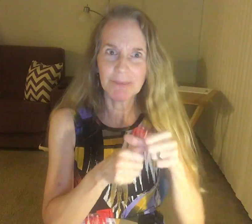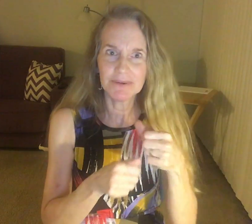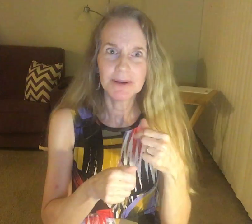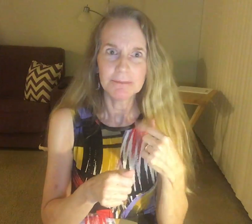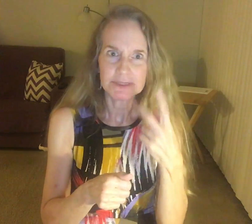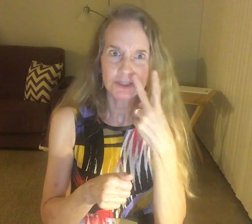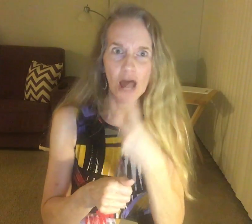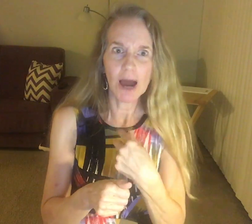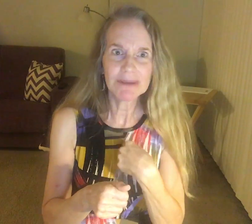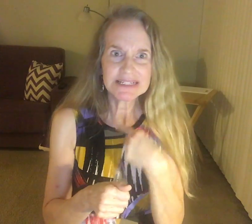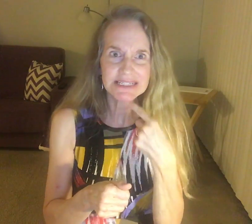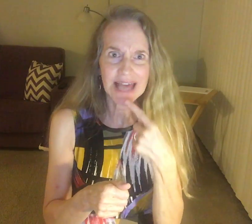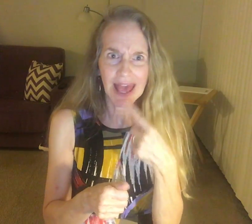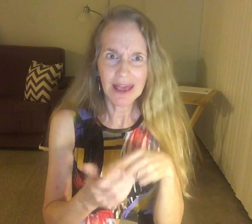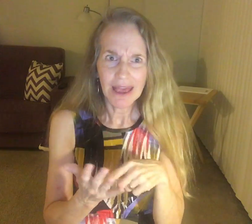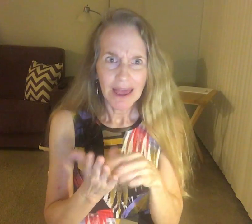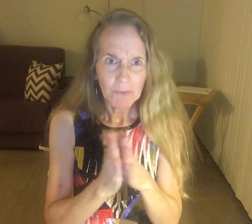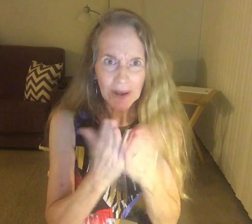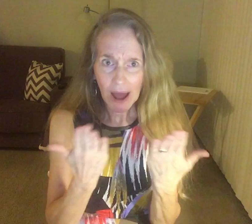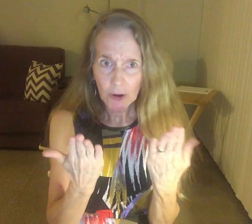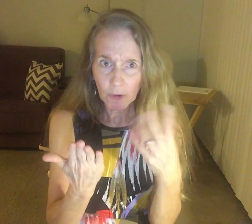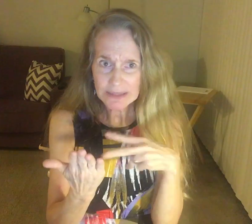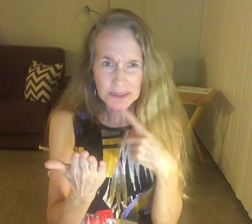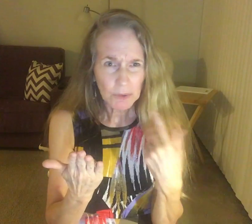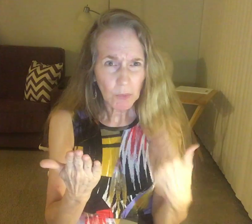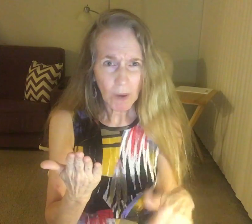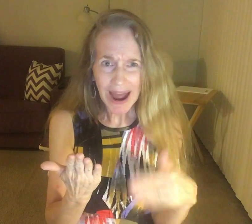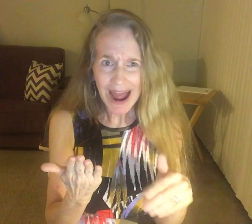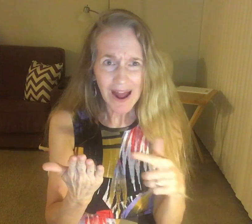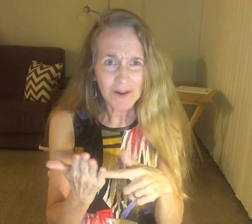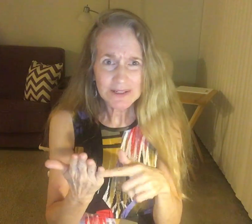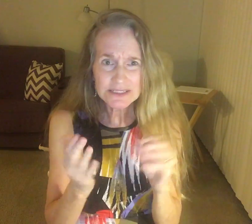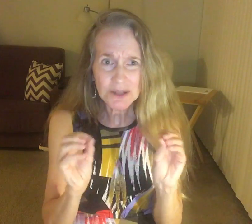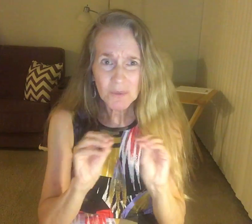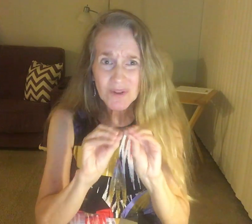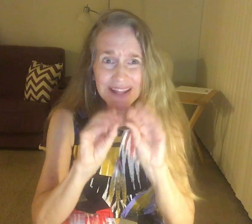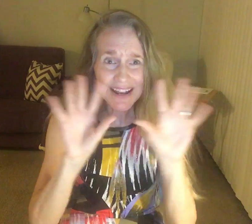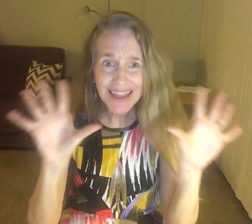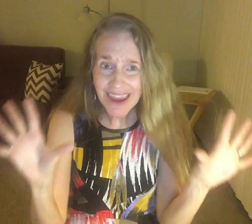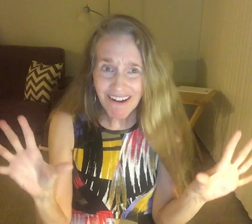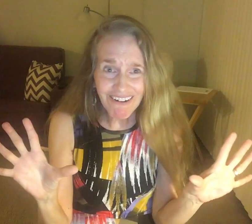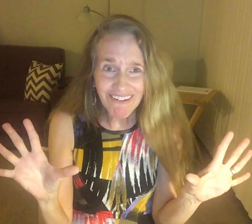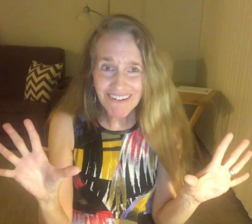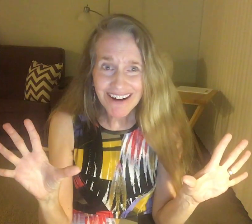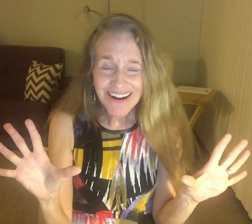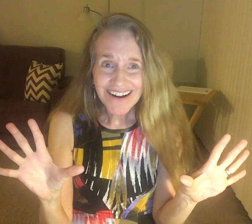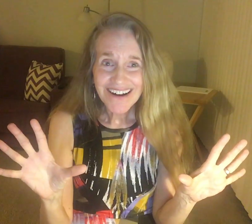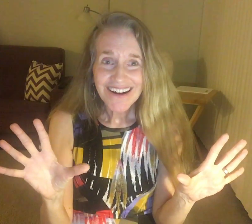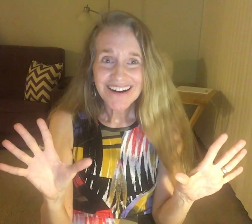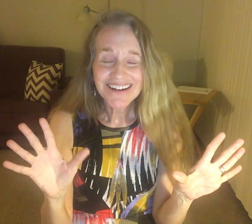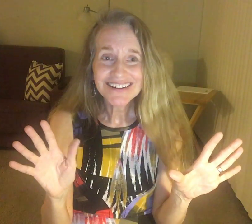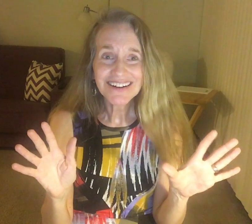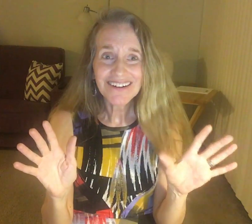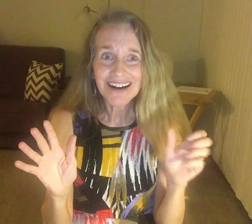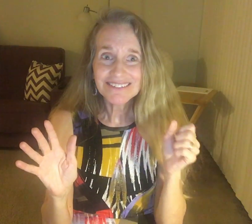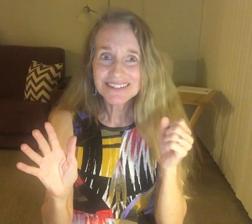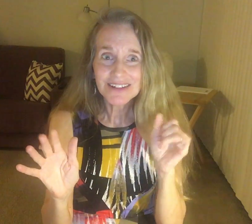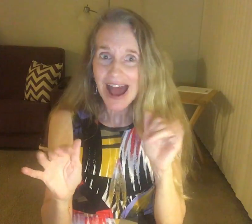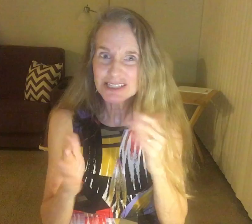saw me say, you know, I said, wow, you're so cute. know, I